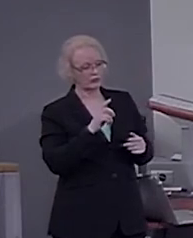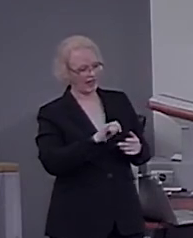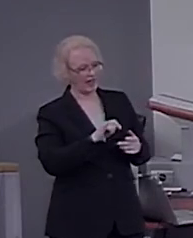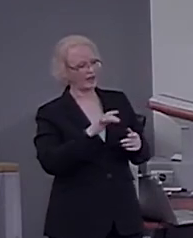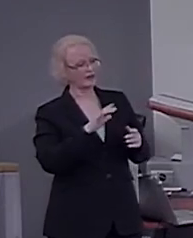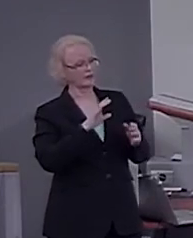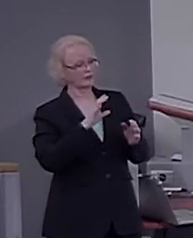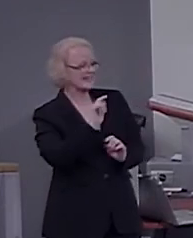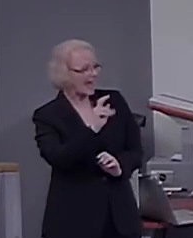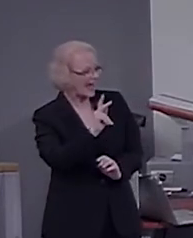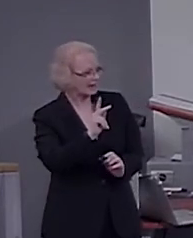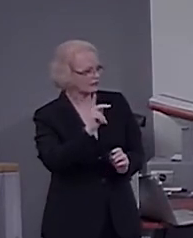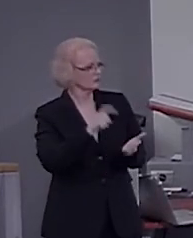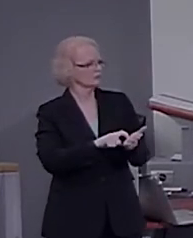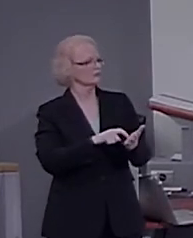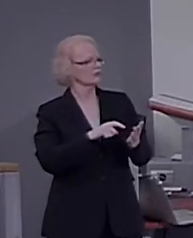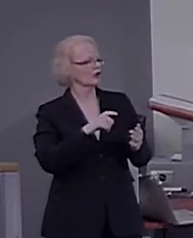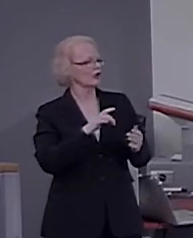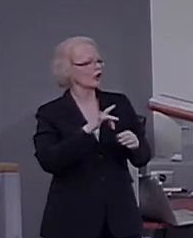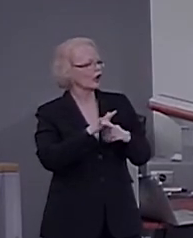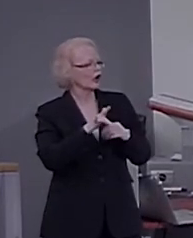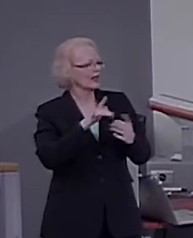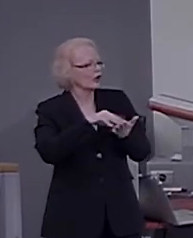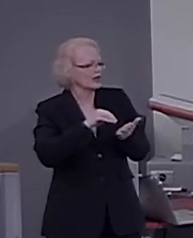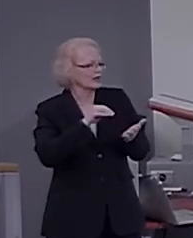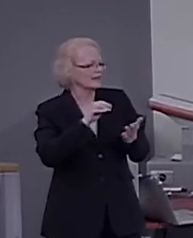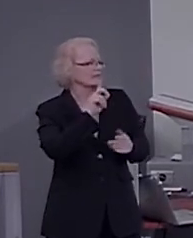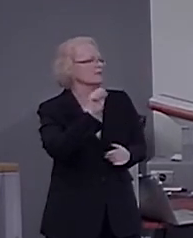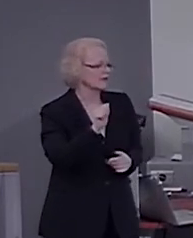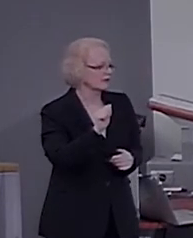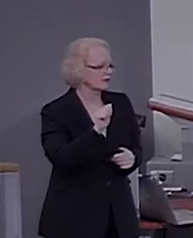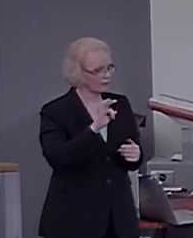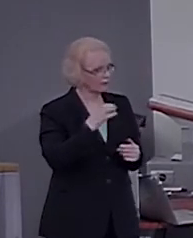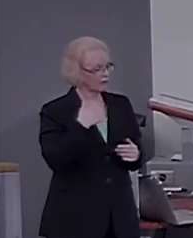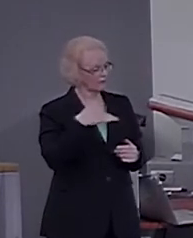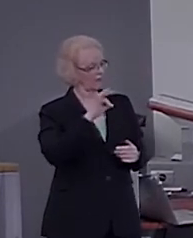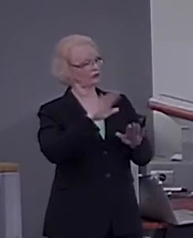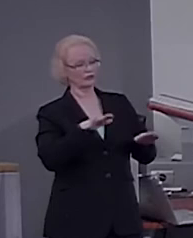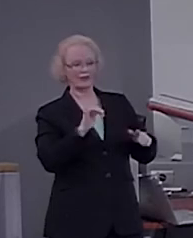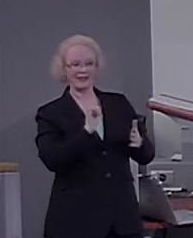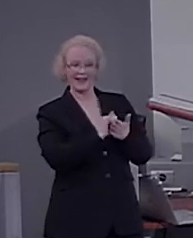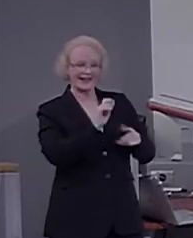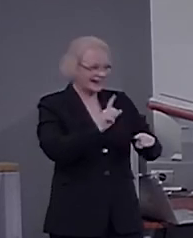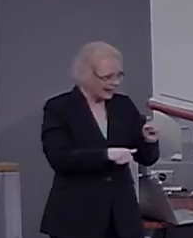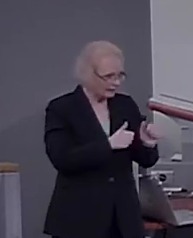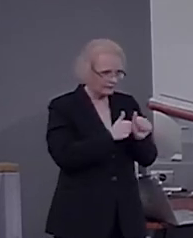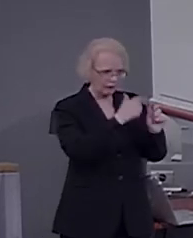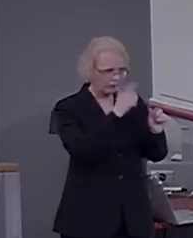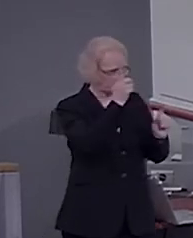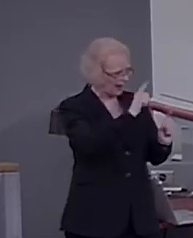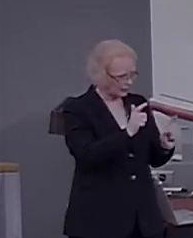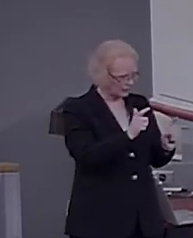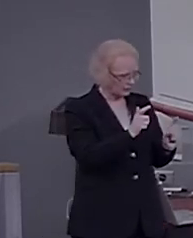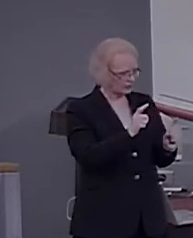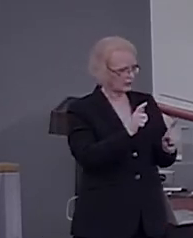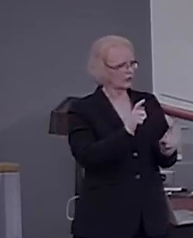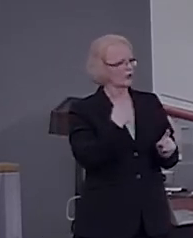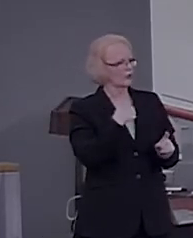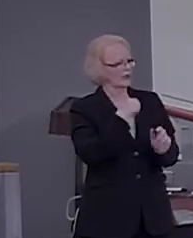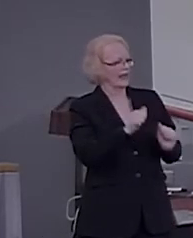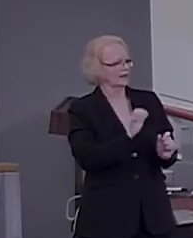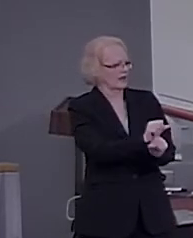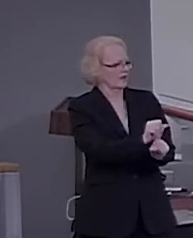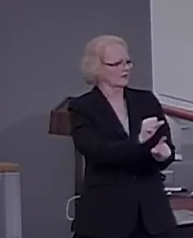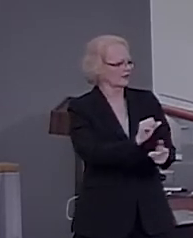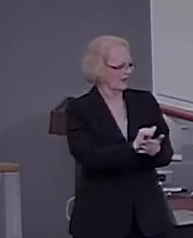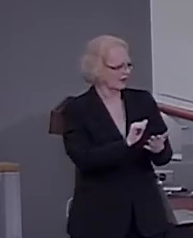disability? Oh, that's a great see children not able to follow the pattern early on and detect them and that